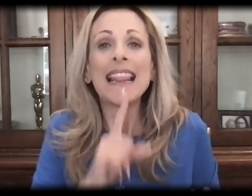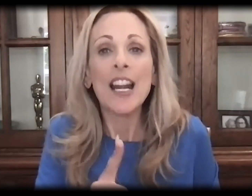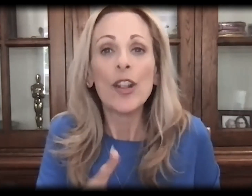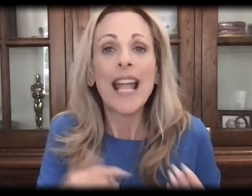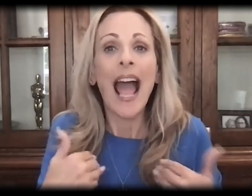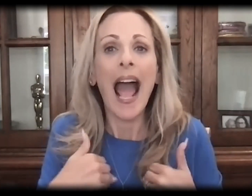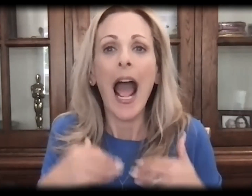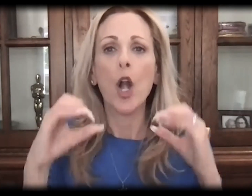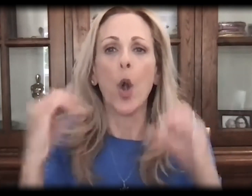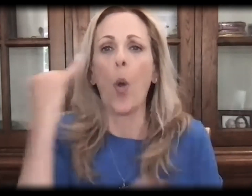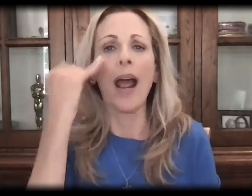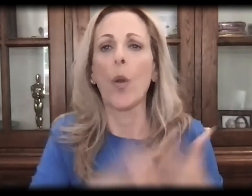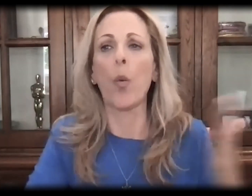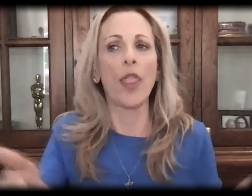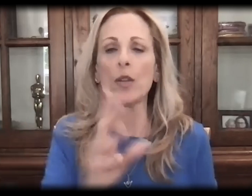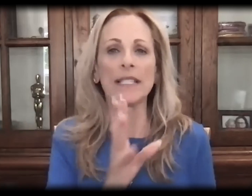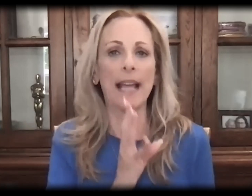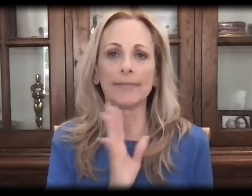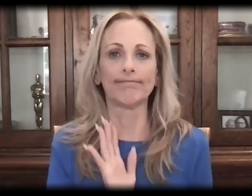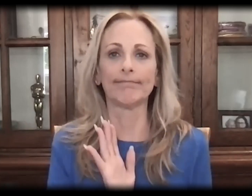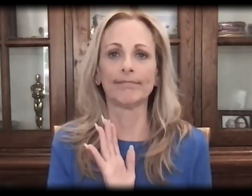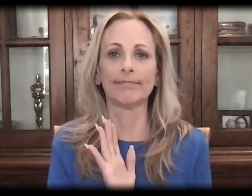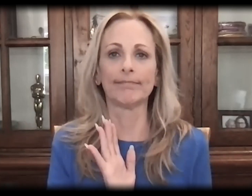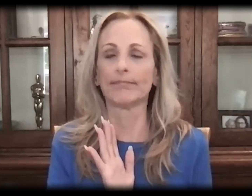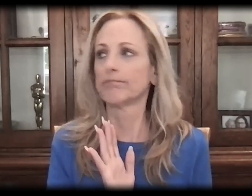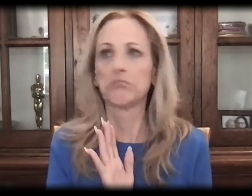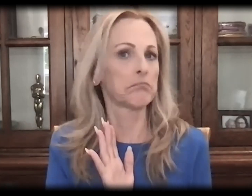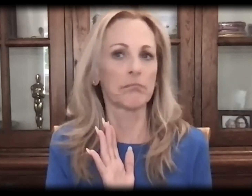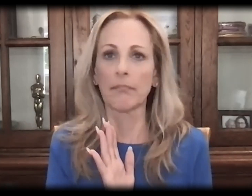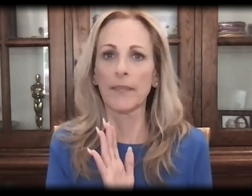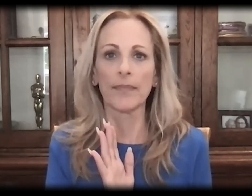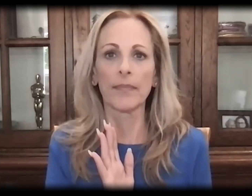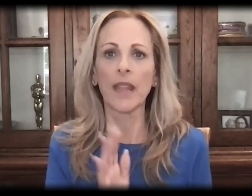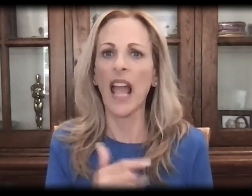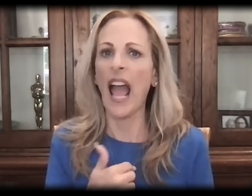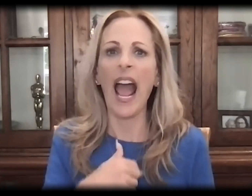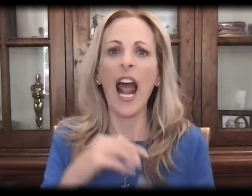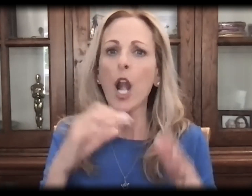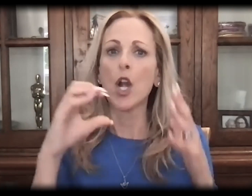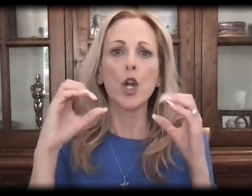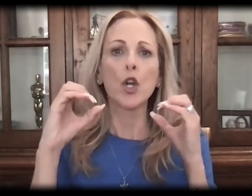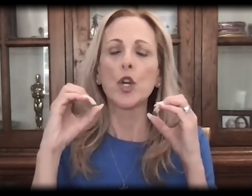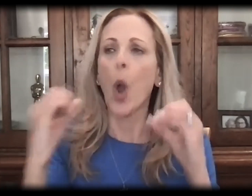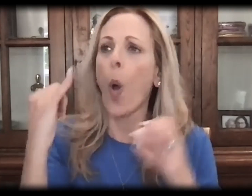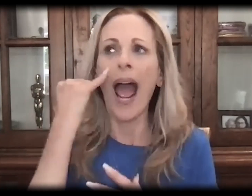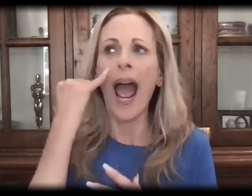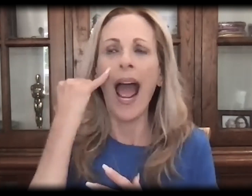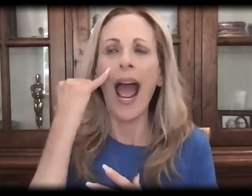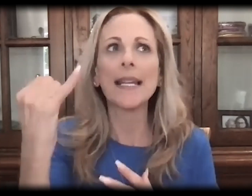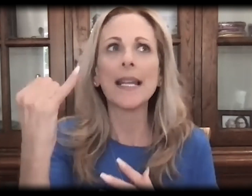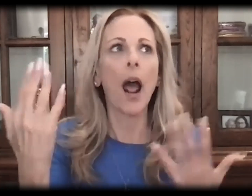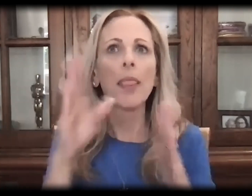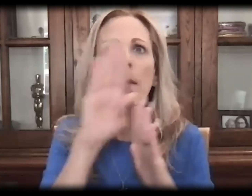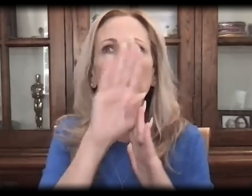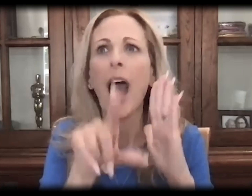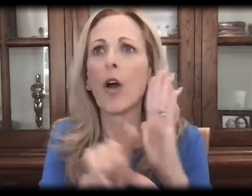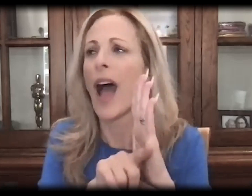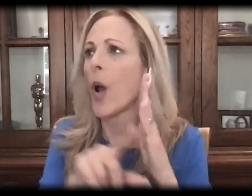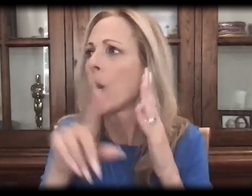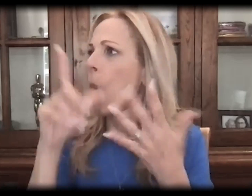And I literally had no idea what the film was truly saying. I had no idea that